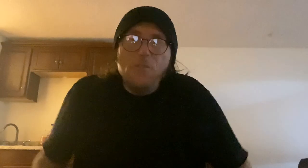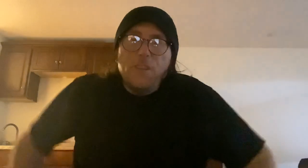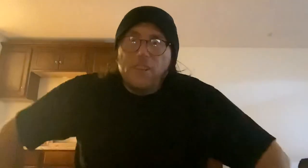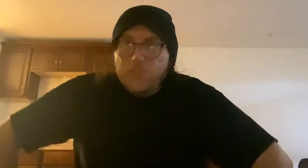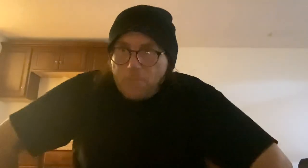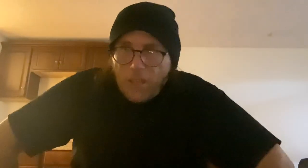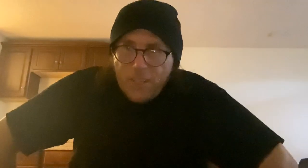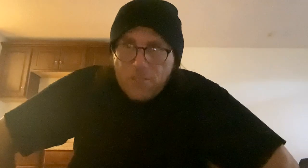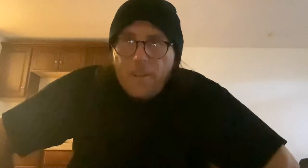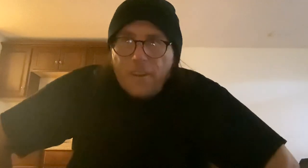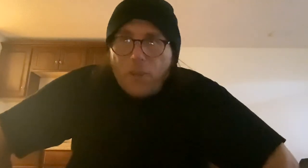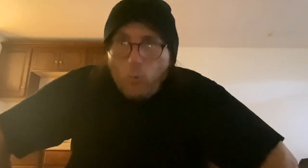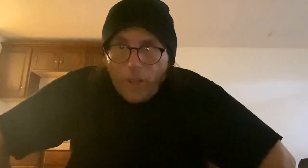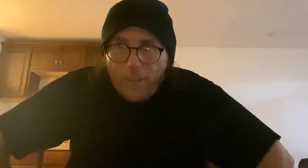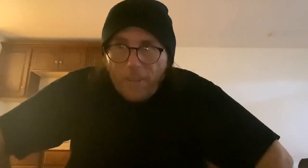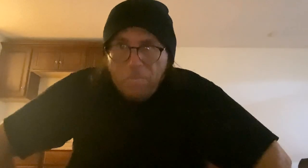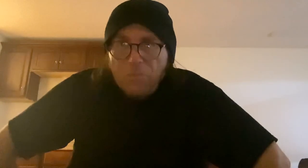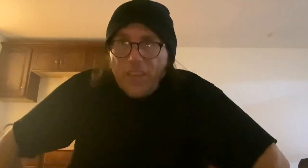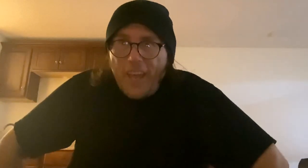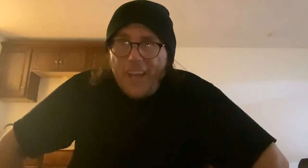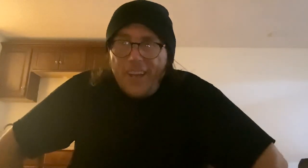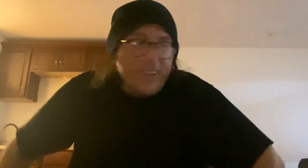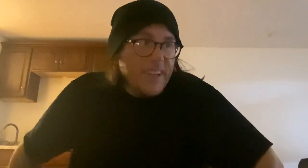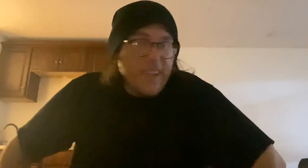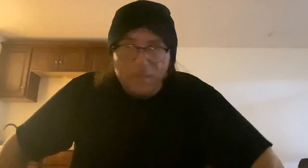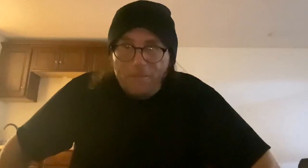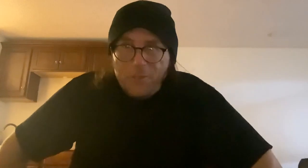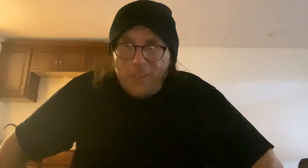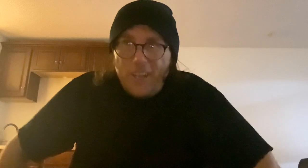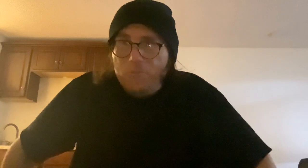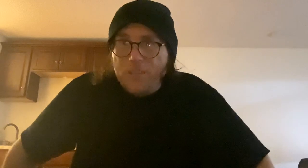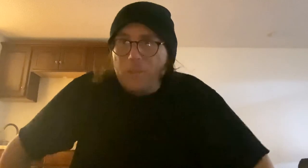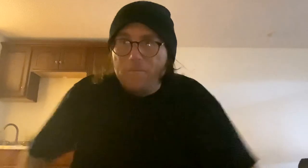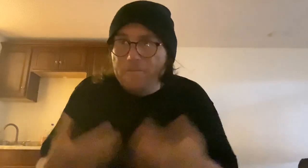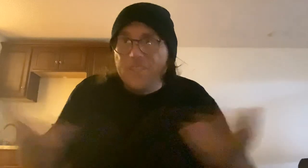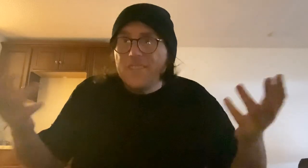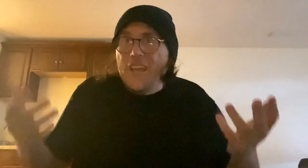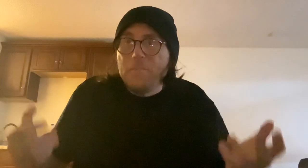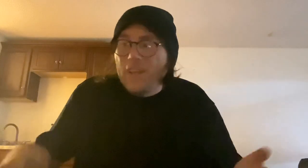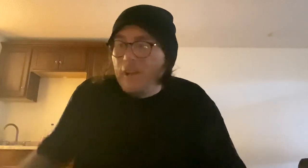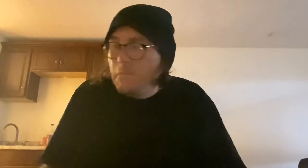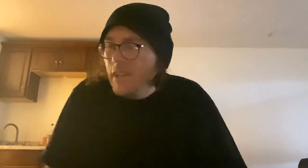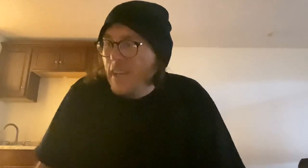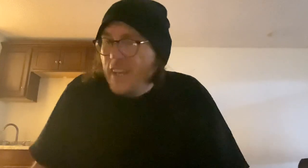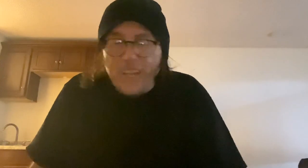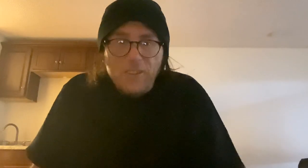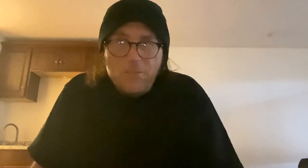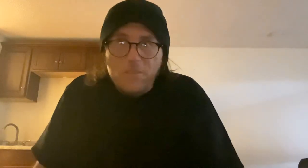anything just because I did it quickly. And efficiently, I was able to fix the damn thing up. And there are some